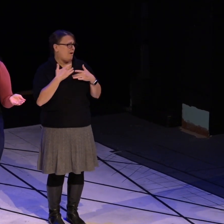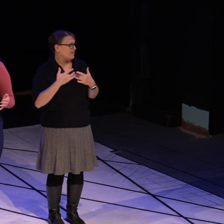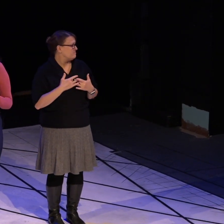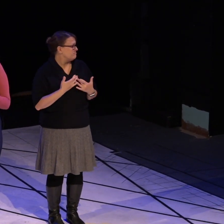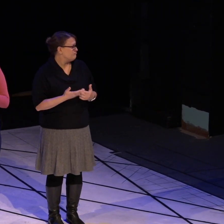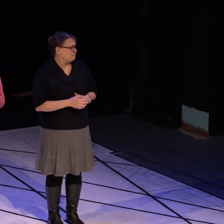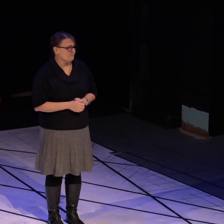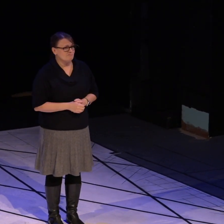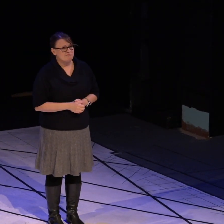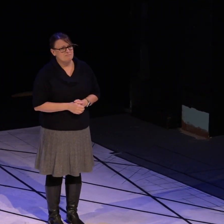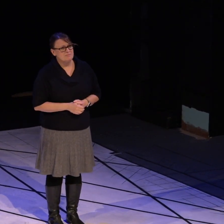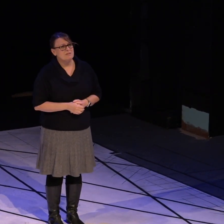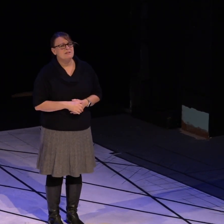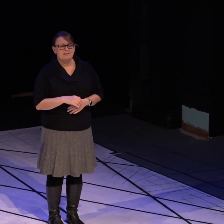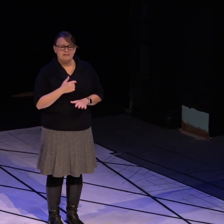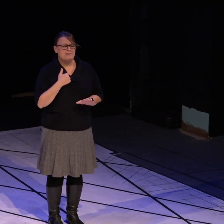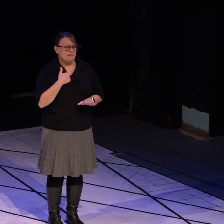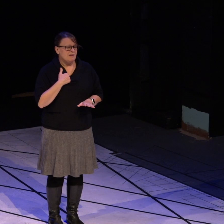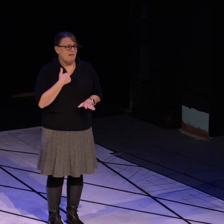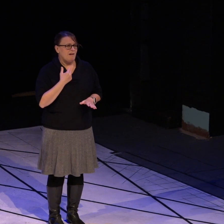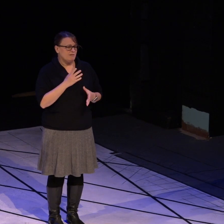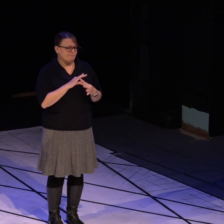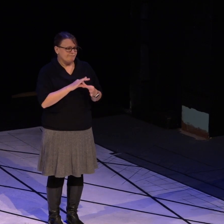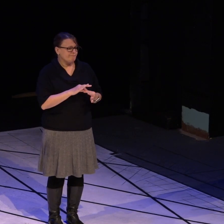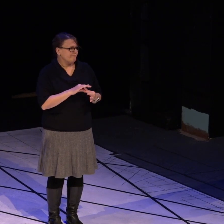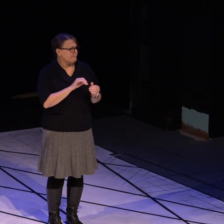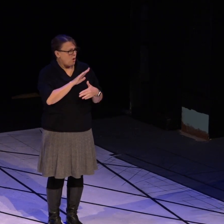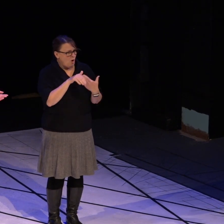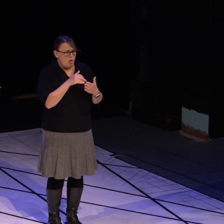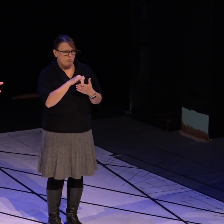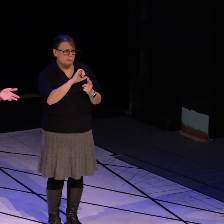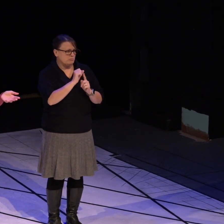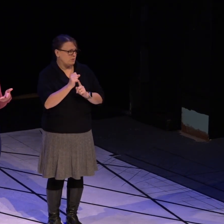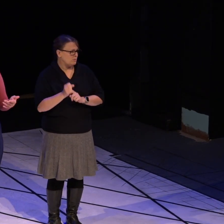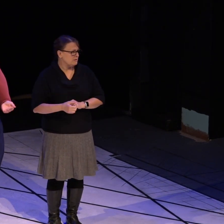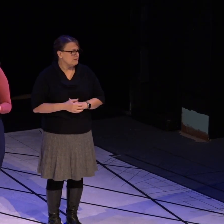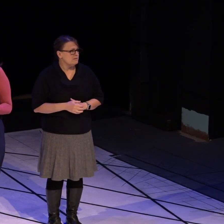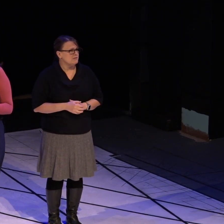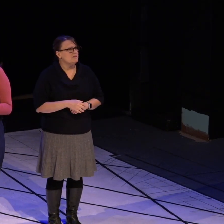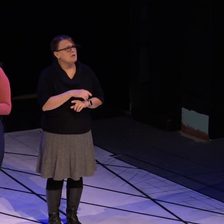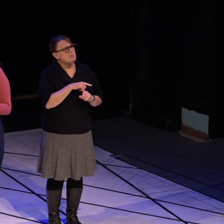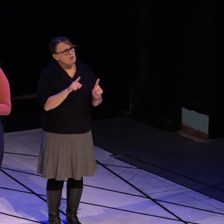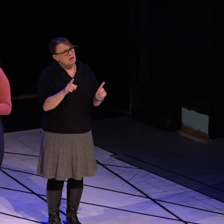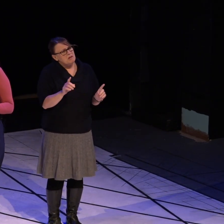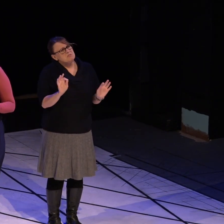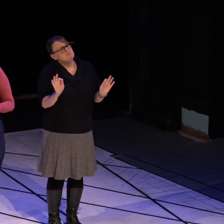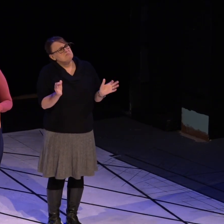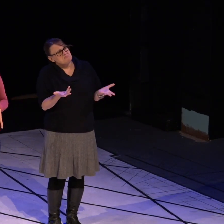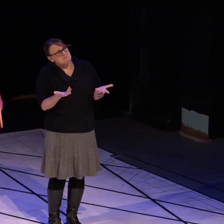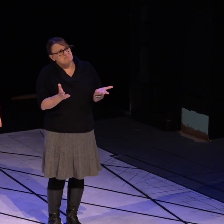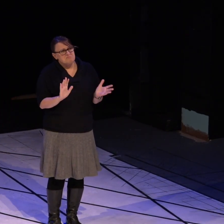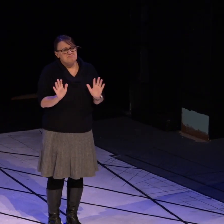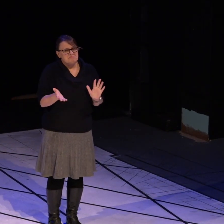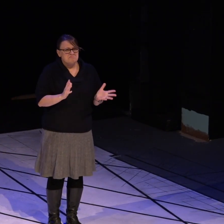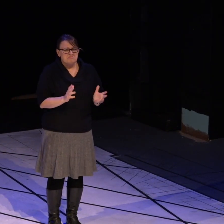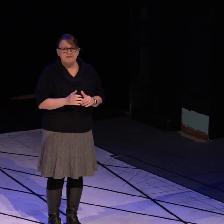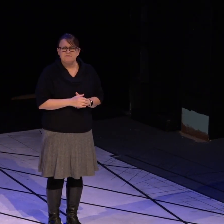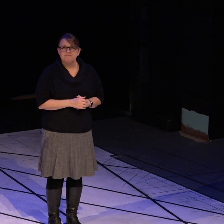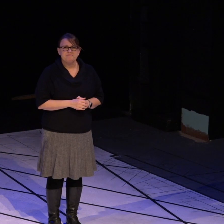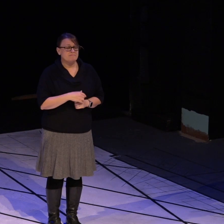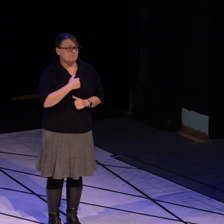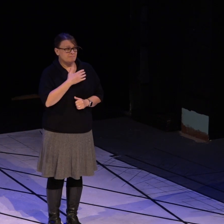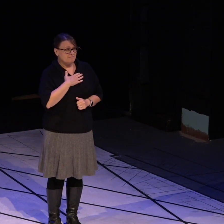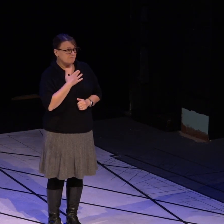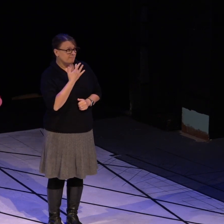I can identify with all of those scenarios, but they are relatively transactional. What I like to